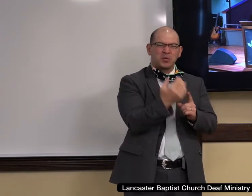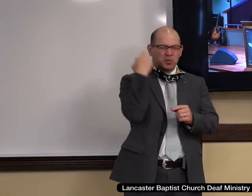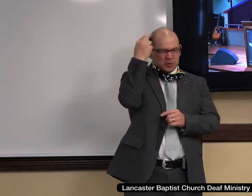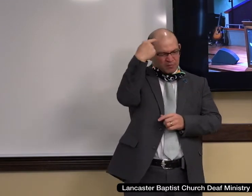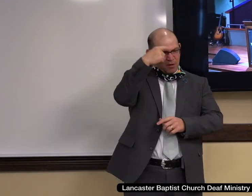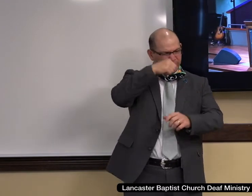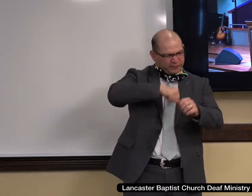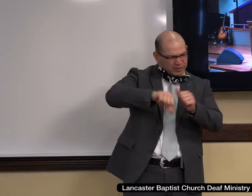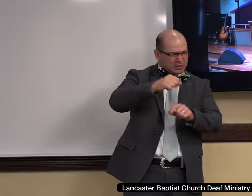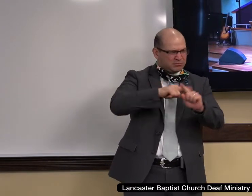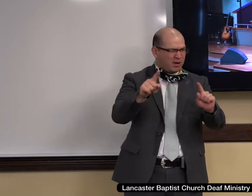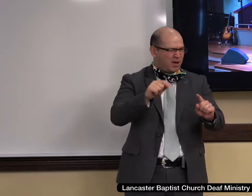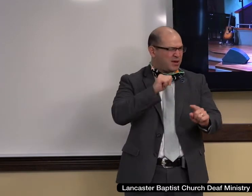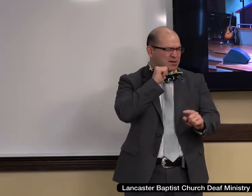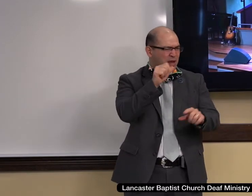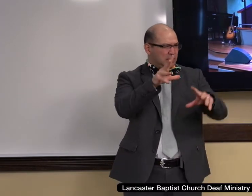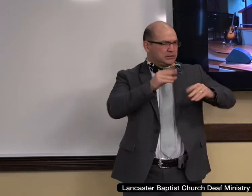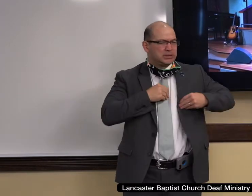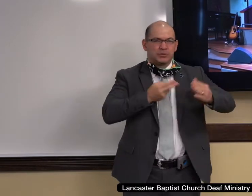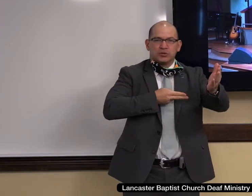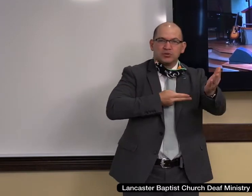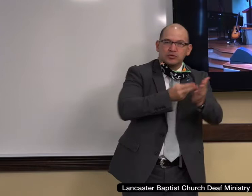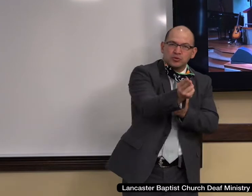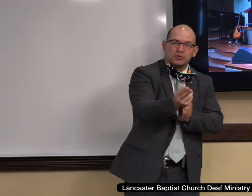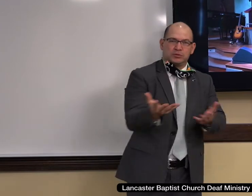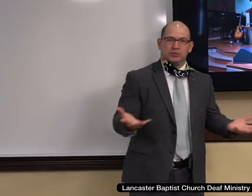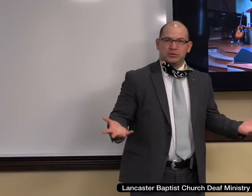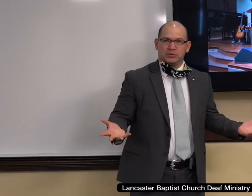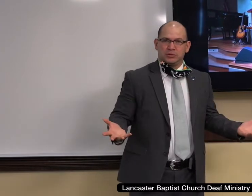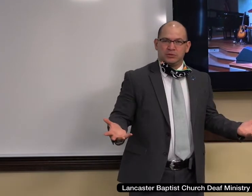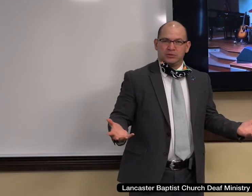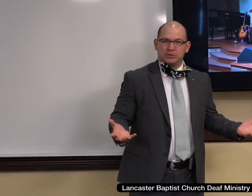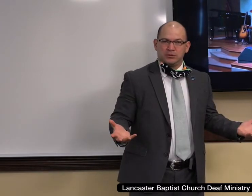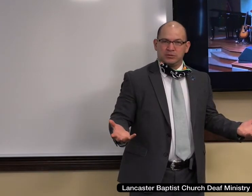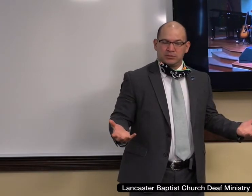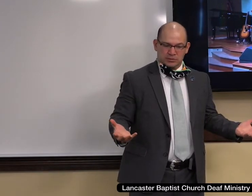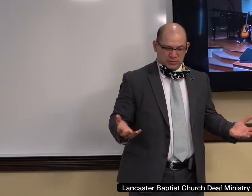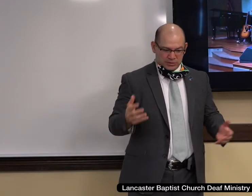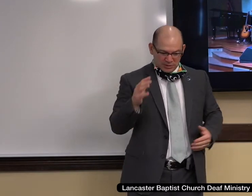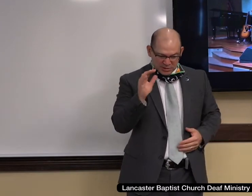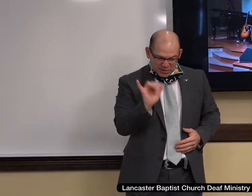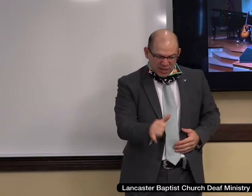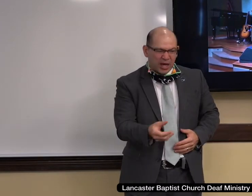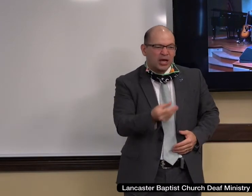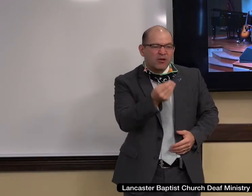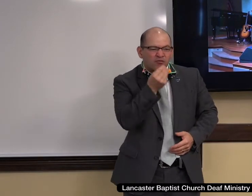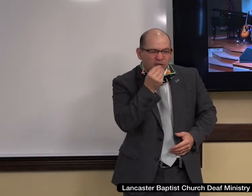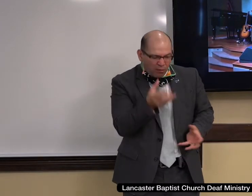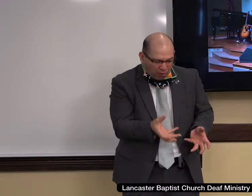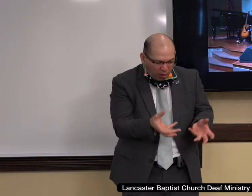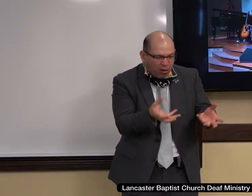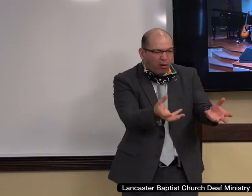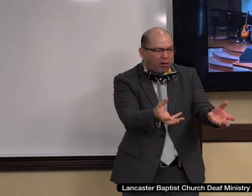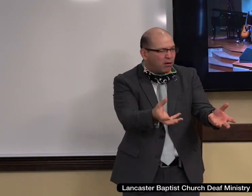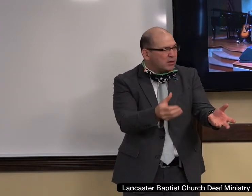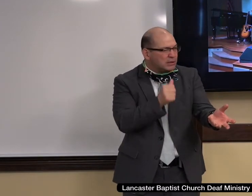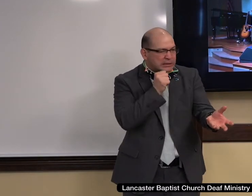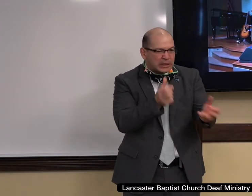But what I'm saying to you is casserole is not going to get you to the finish line, faithful to the Lord Jesus Christ.